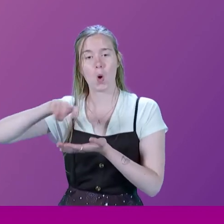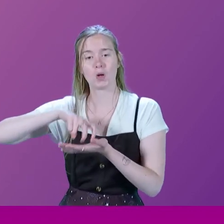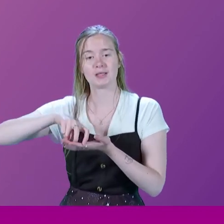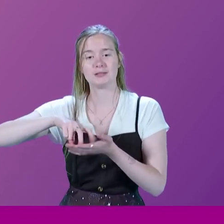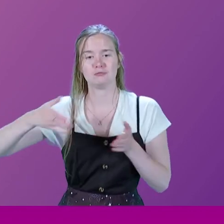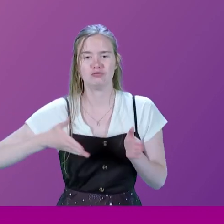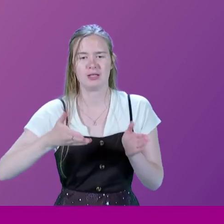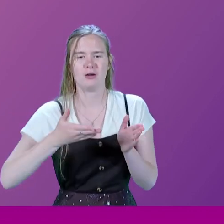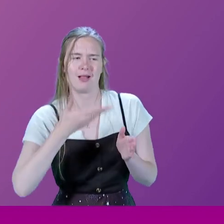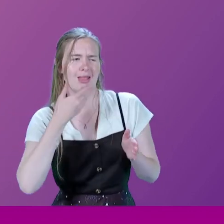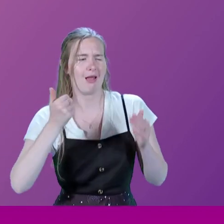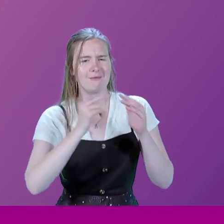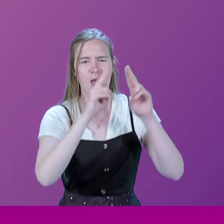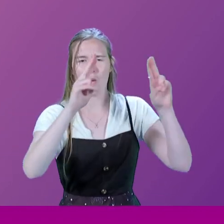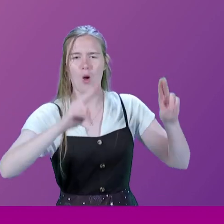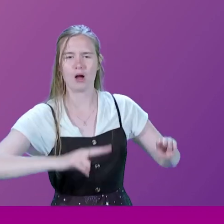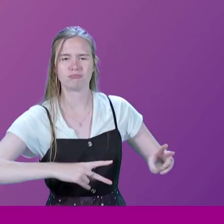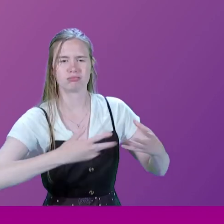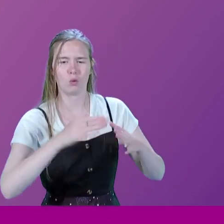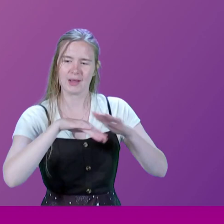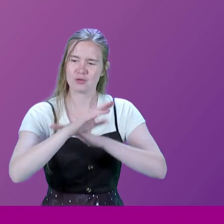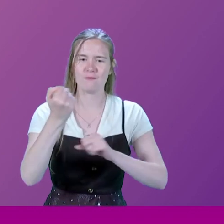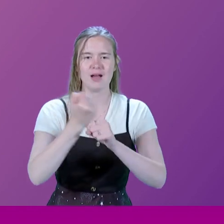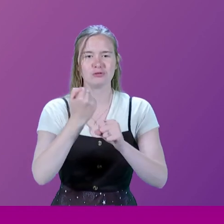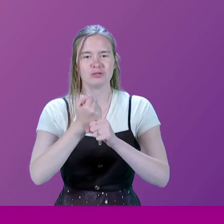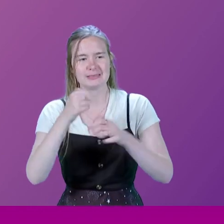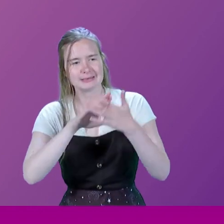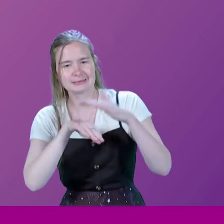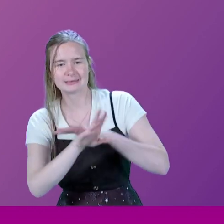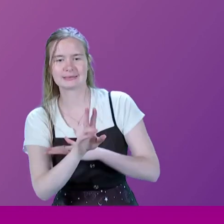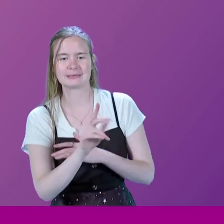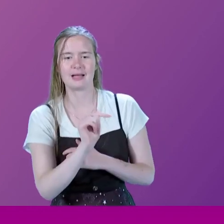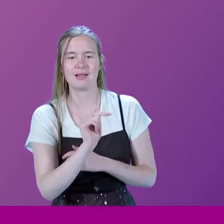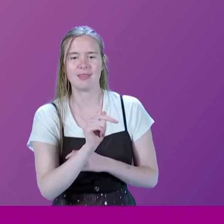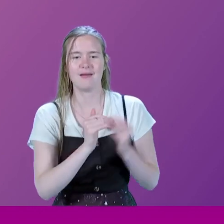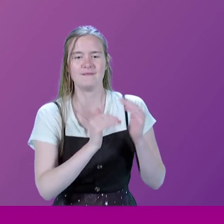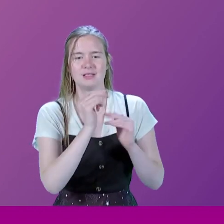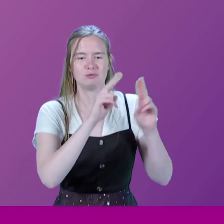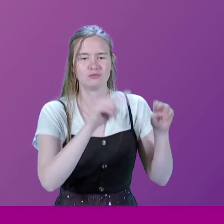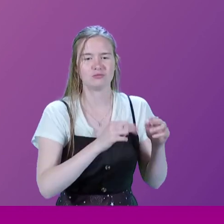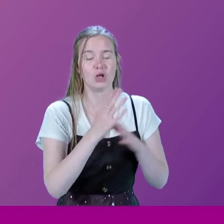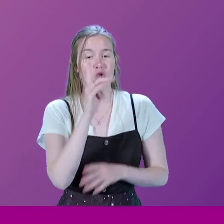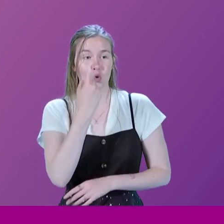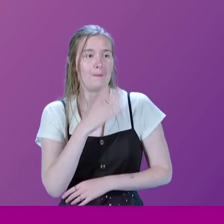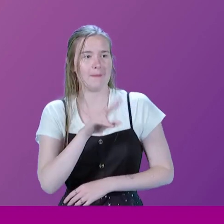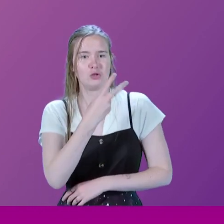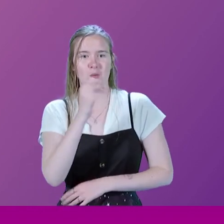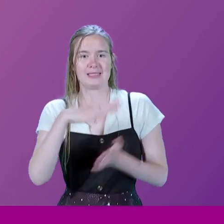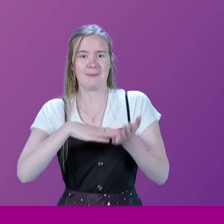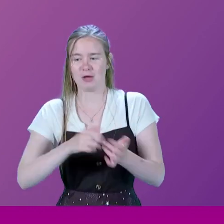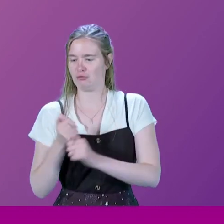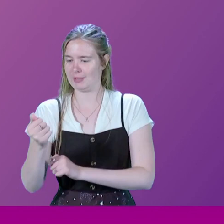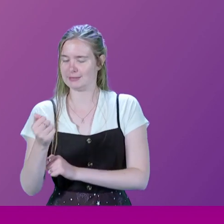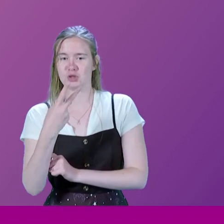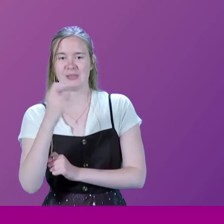the driveway of a stately home or walking into a factory. That stately home or that factory could easily be 20 miles from the railway